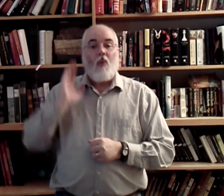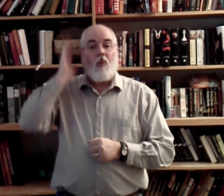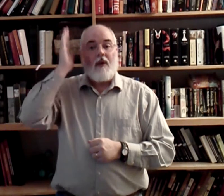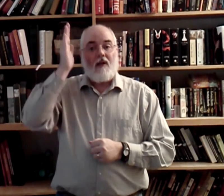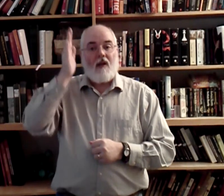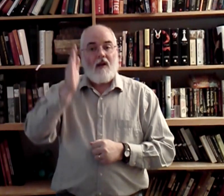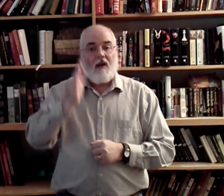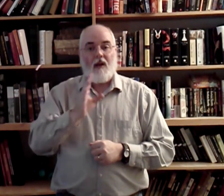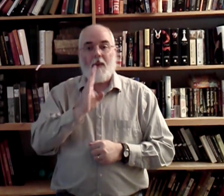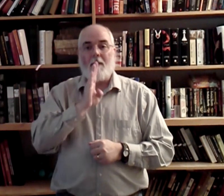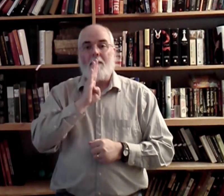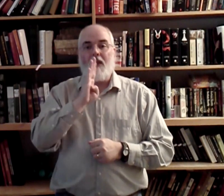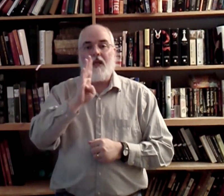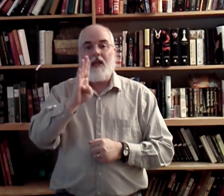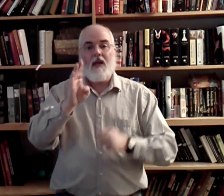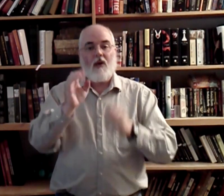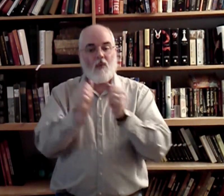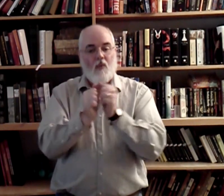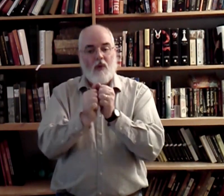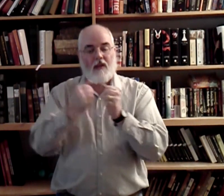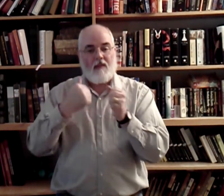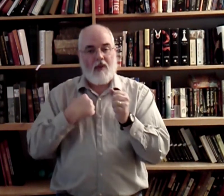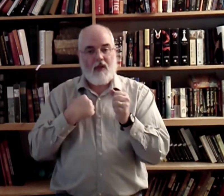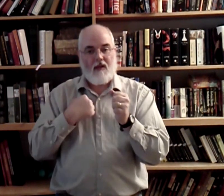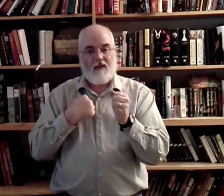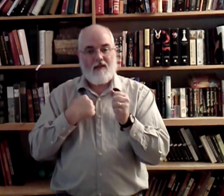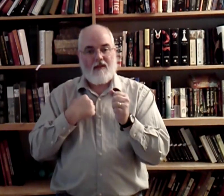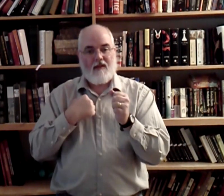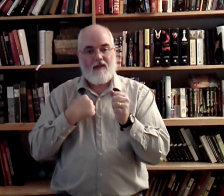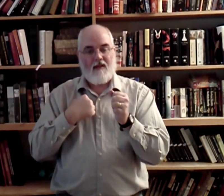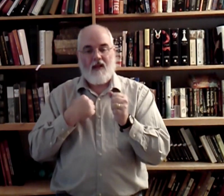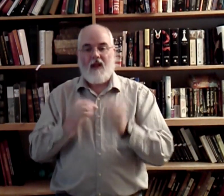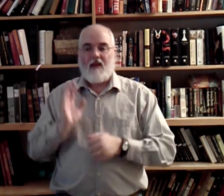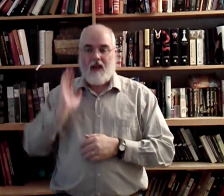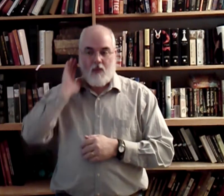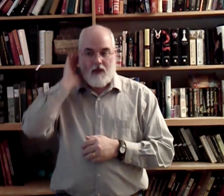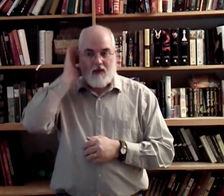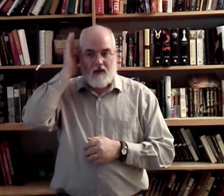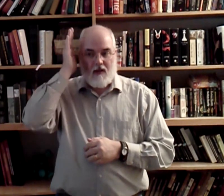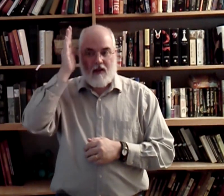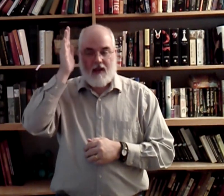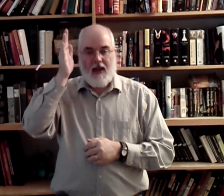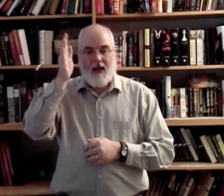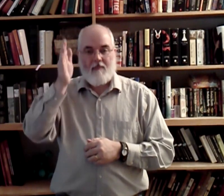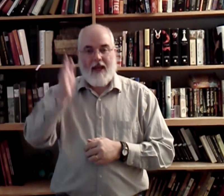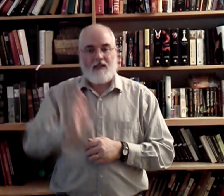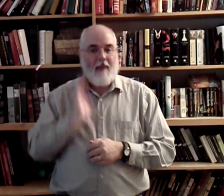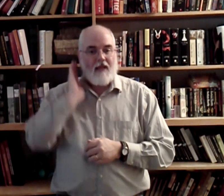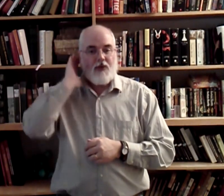Will. Be. With. Me. Okay. Will. Has a hand passing past your